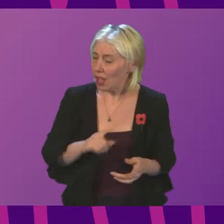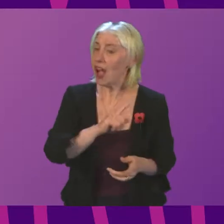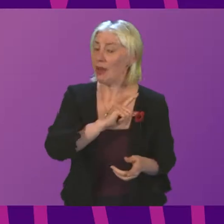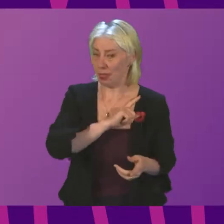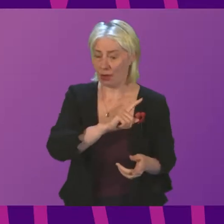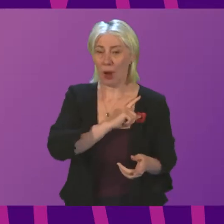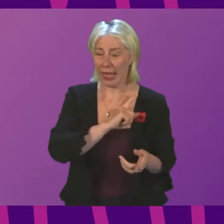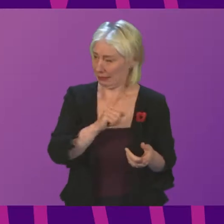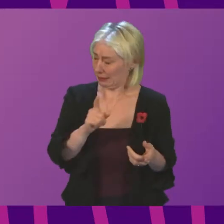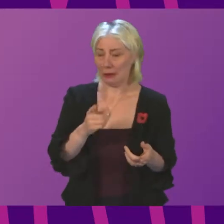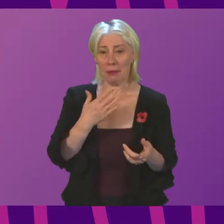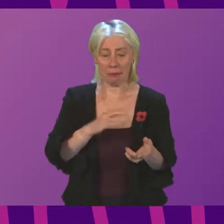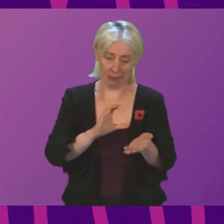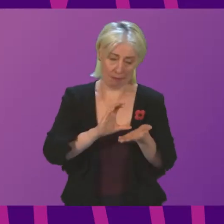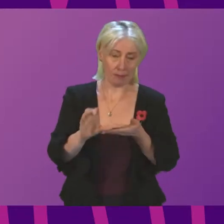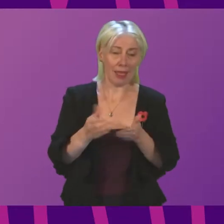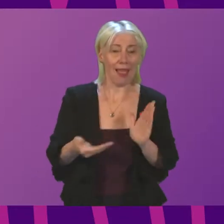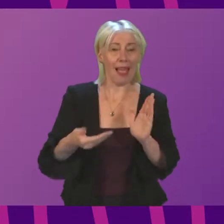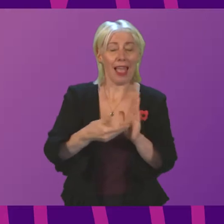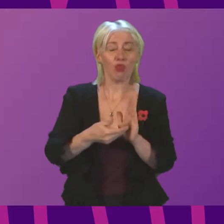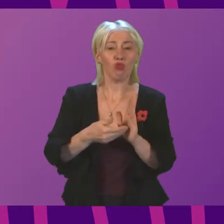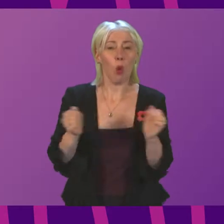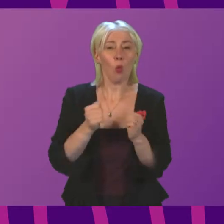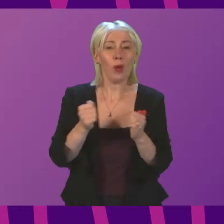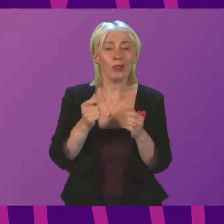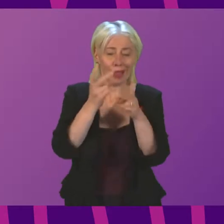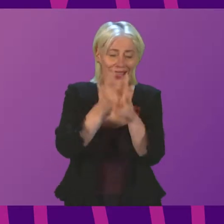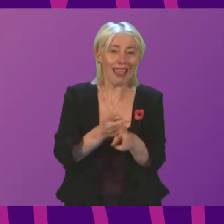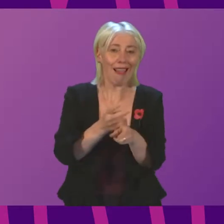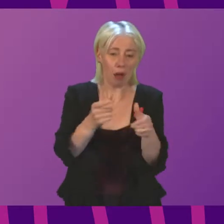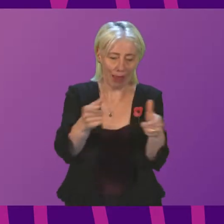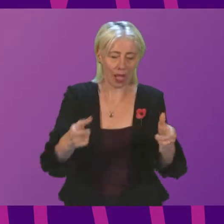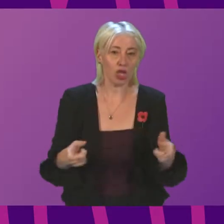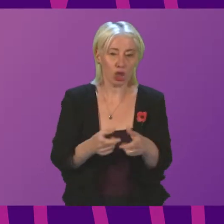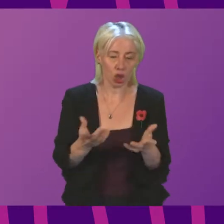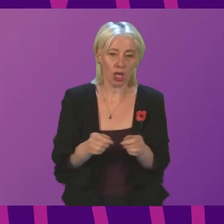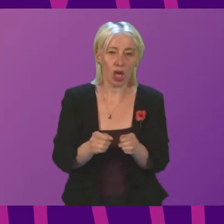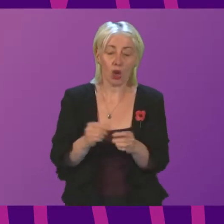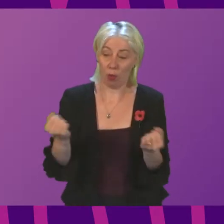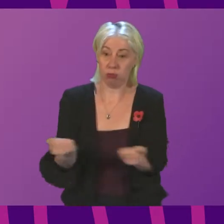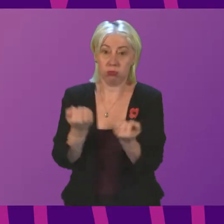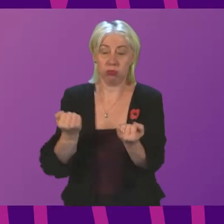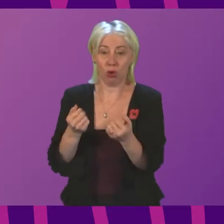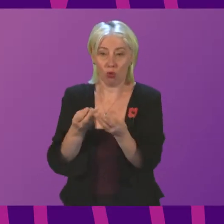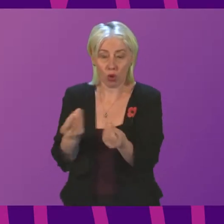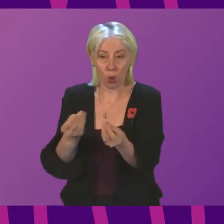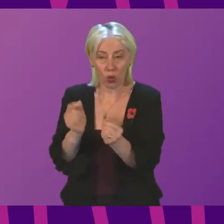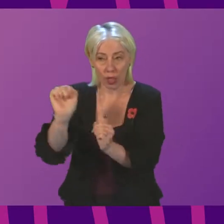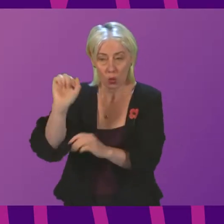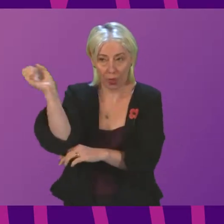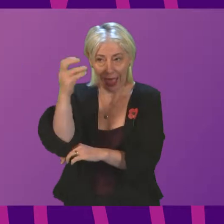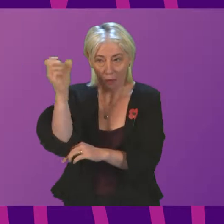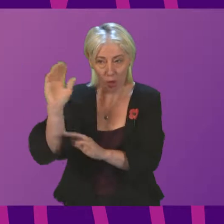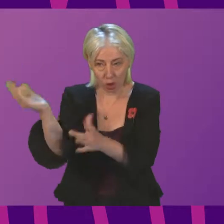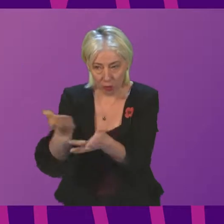that is why we have put in the extra winter care package of resources, resources. It's why we have strengthened the resources available to the Scottish Ambulance Service.